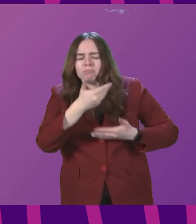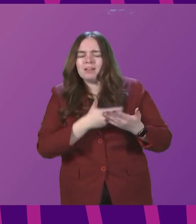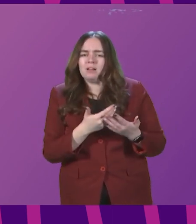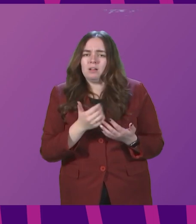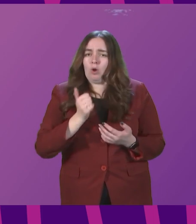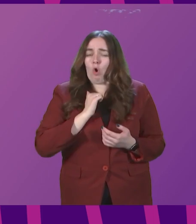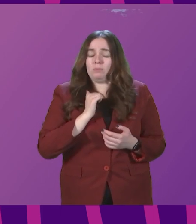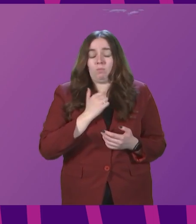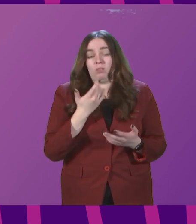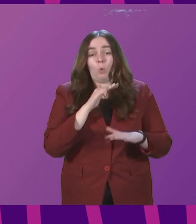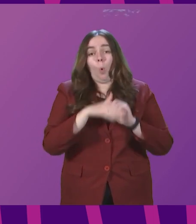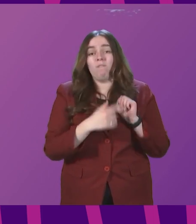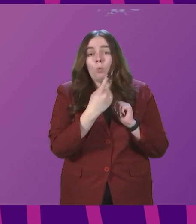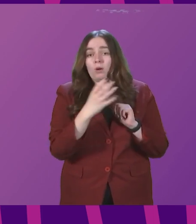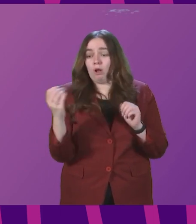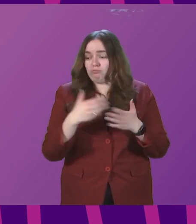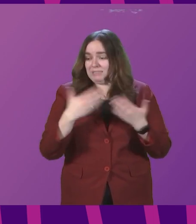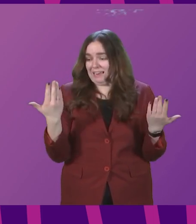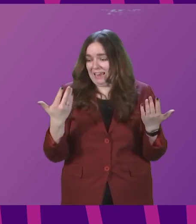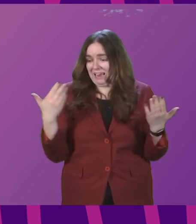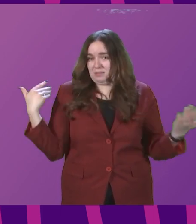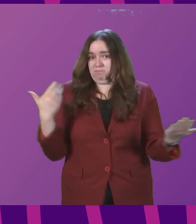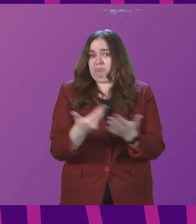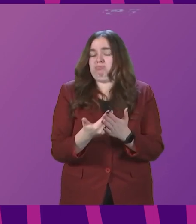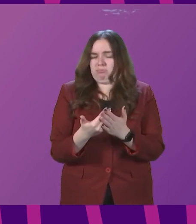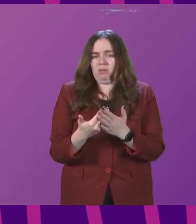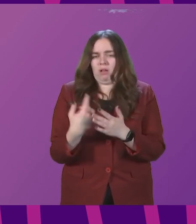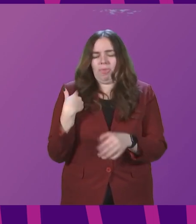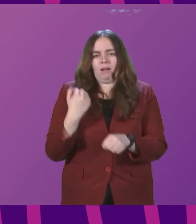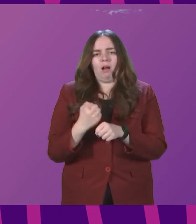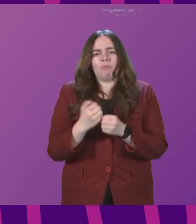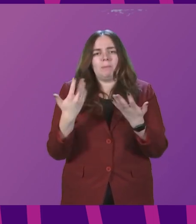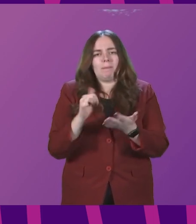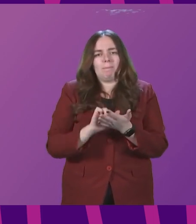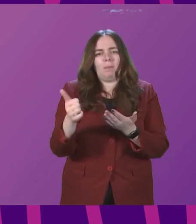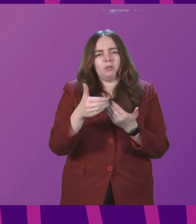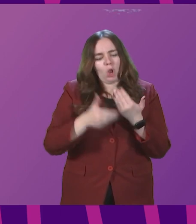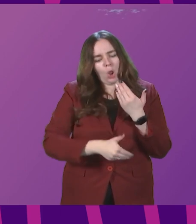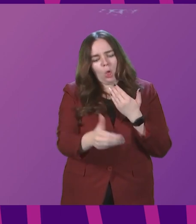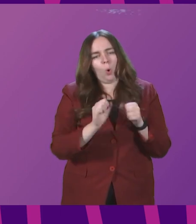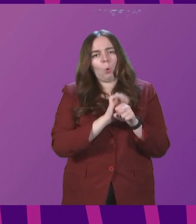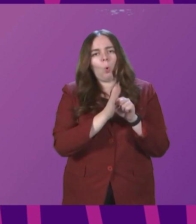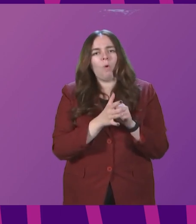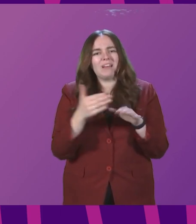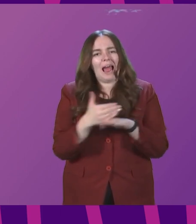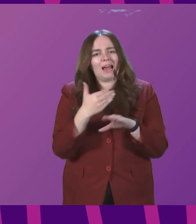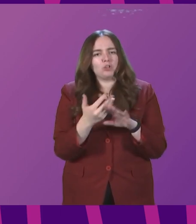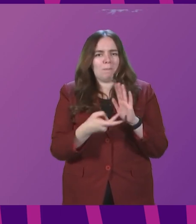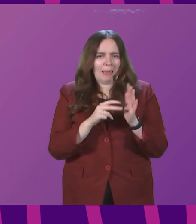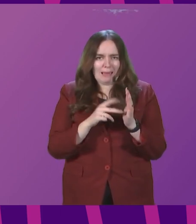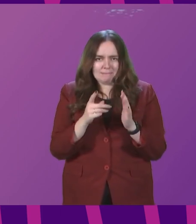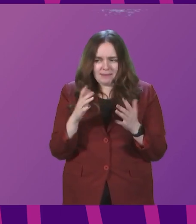than 100 days have passed since the Government published its long Covid action plan, and yet we are nowhere.